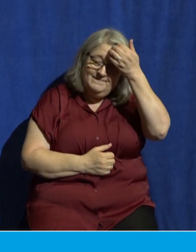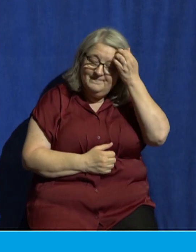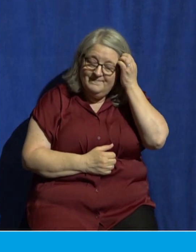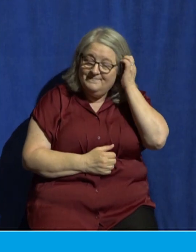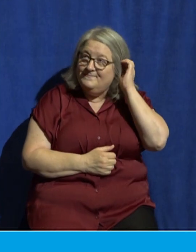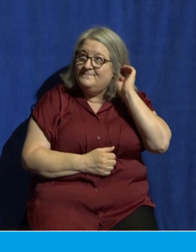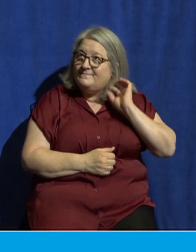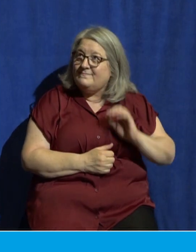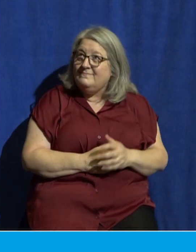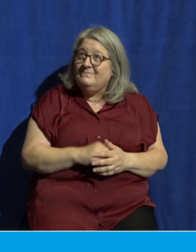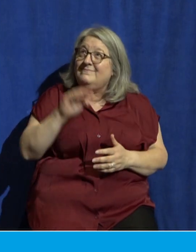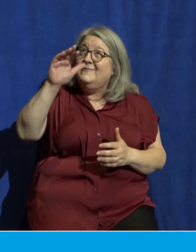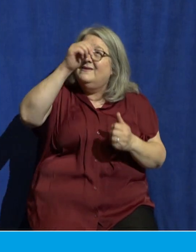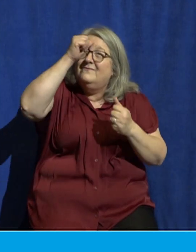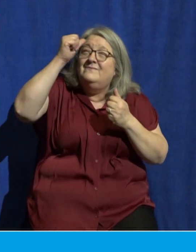father we thank you for your word